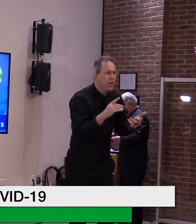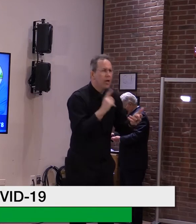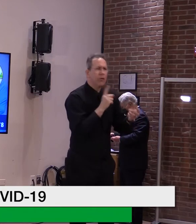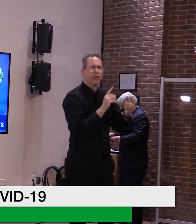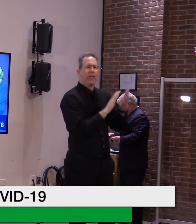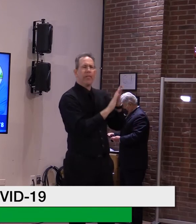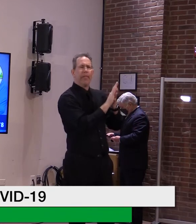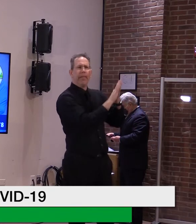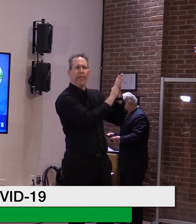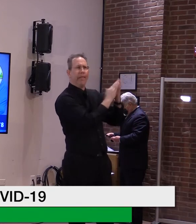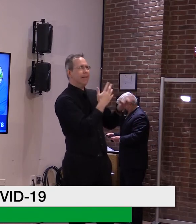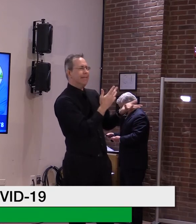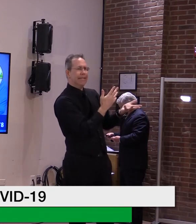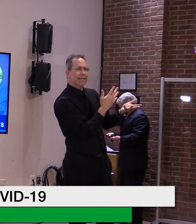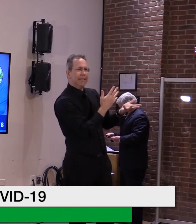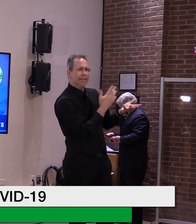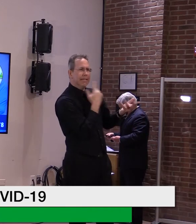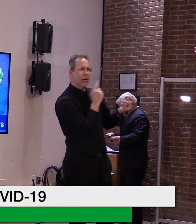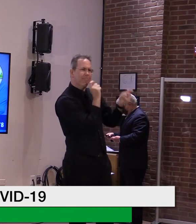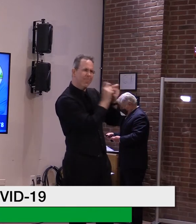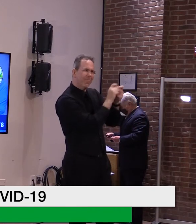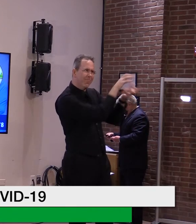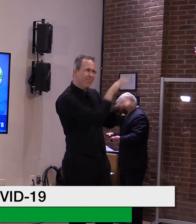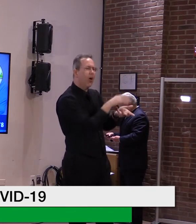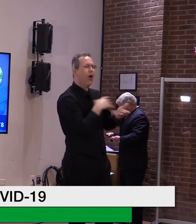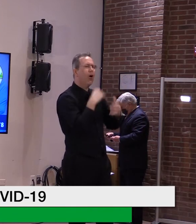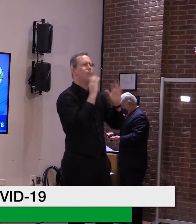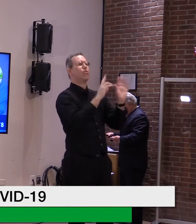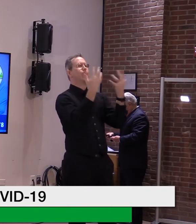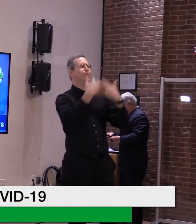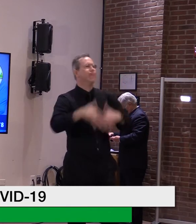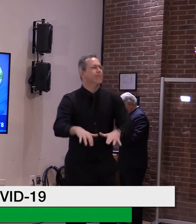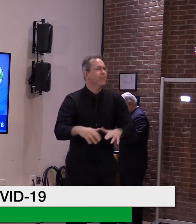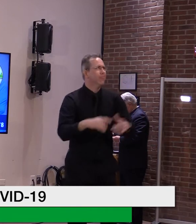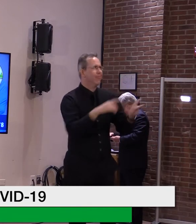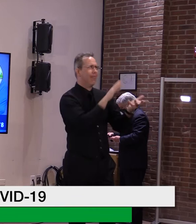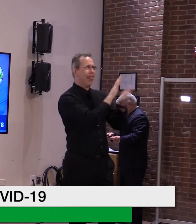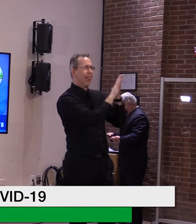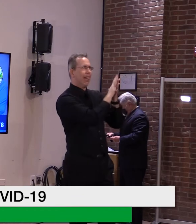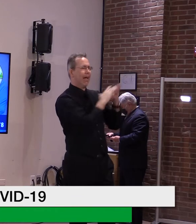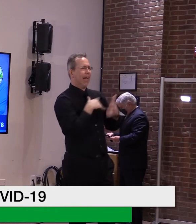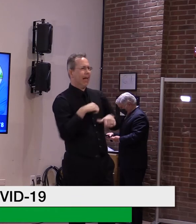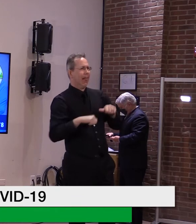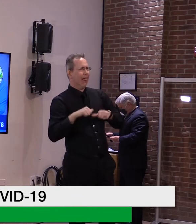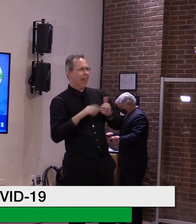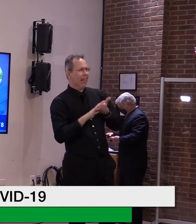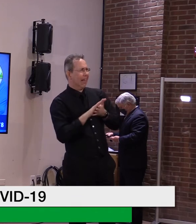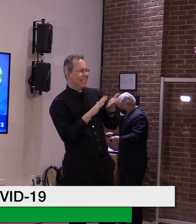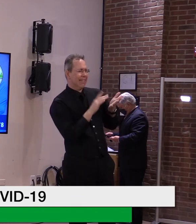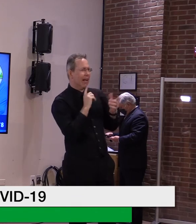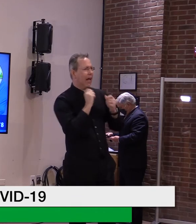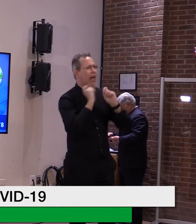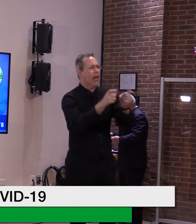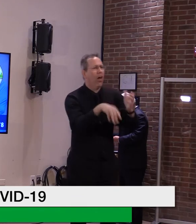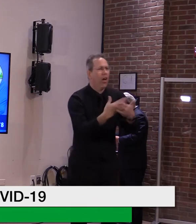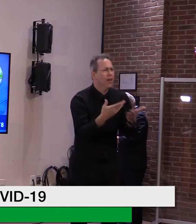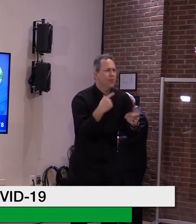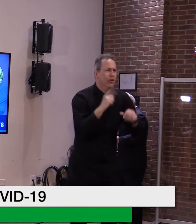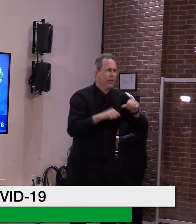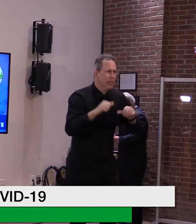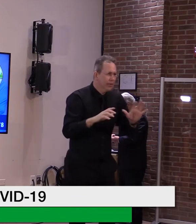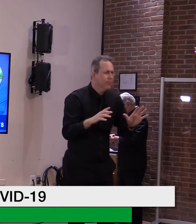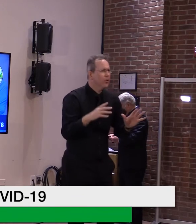huge changes at this point in time. But I will say that by the end of